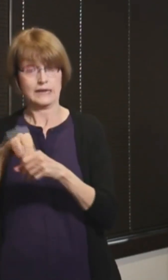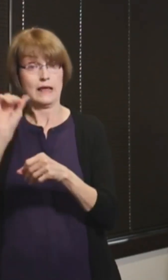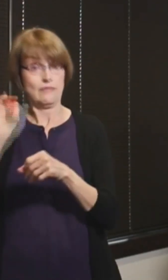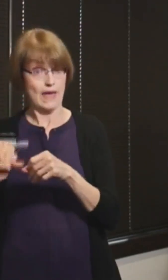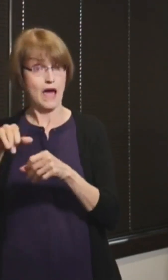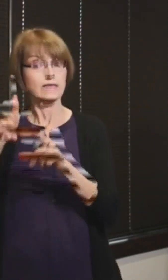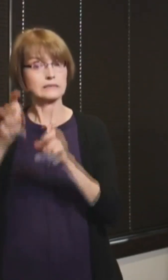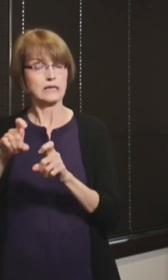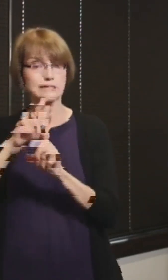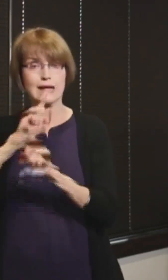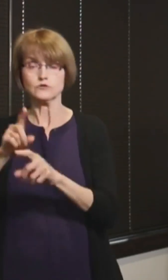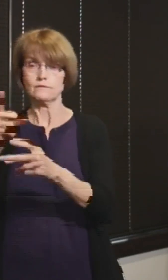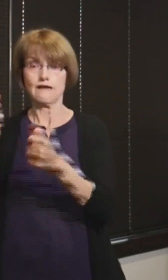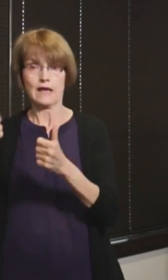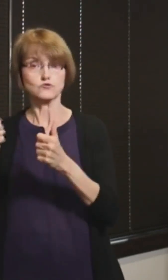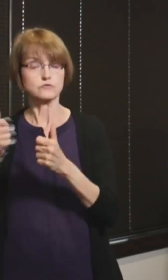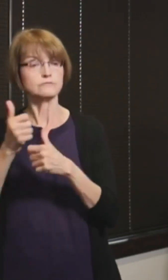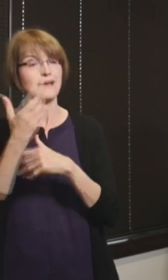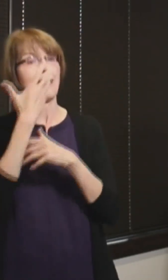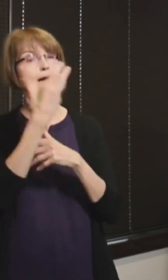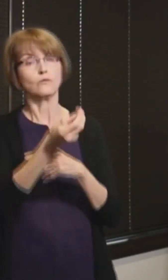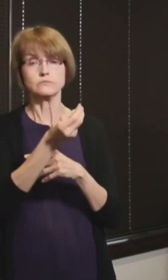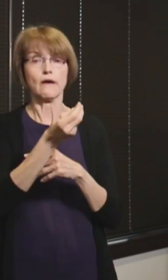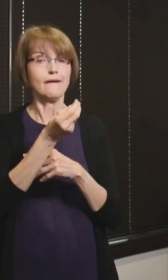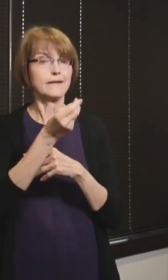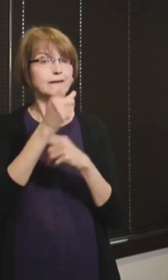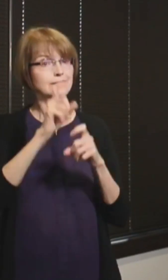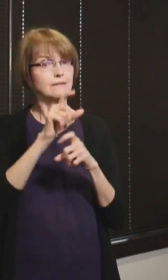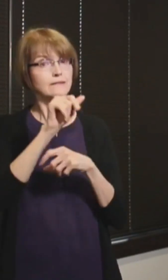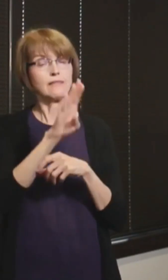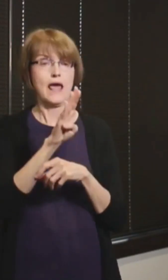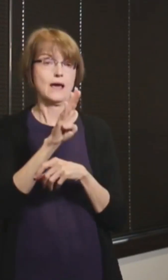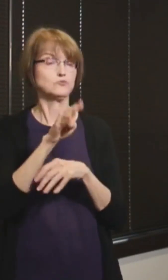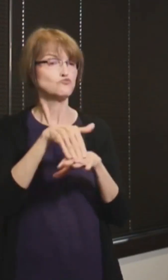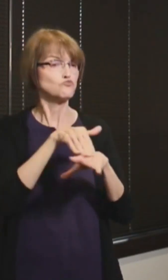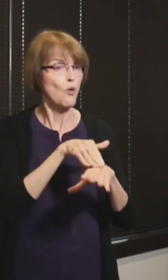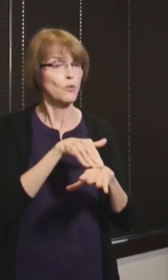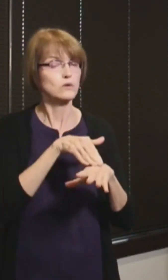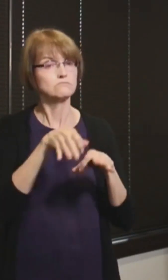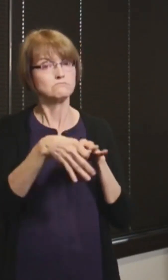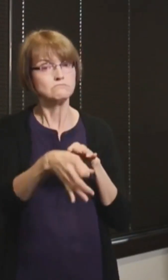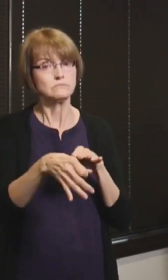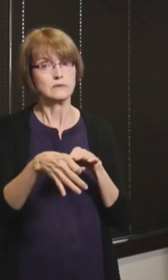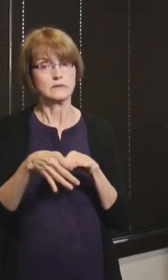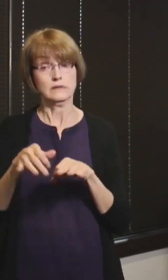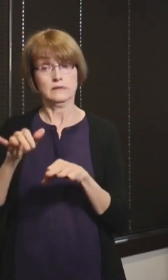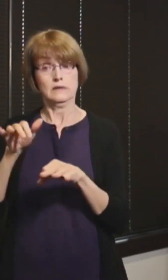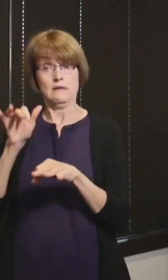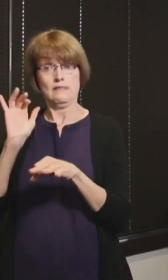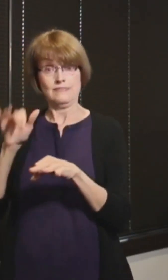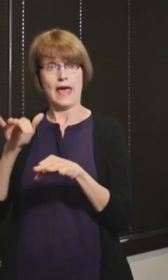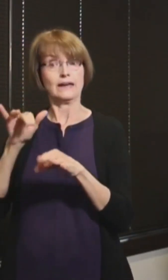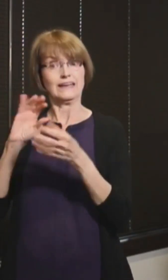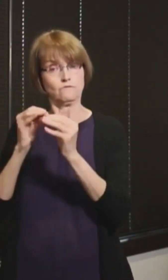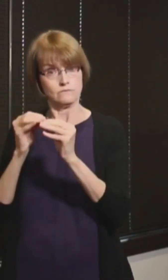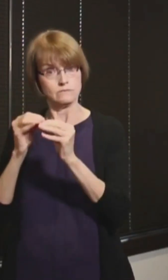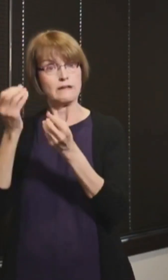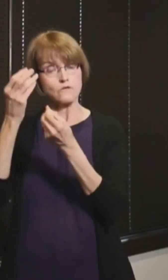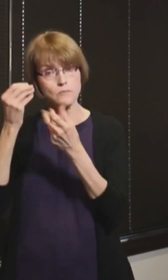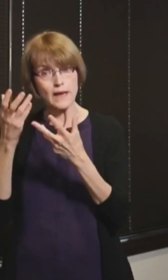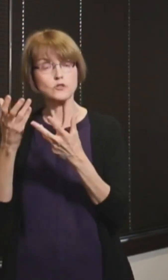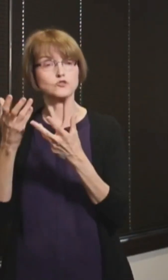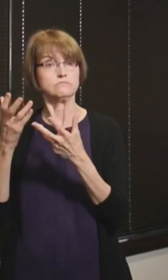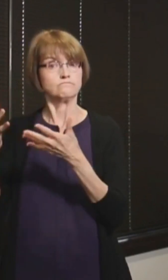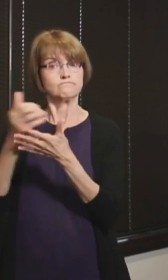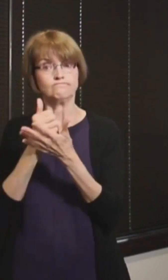than those external partners. And that helps get us that data point a little bit earlier than those